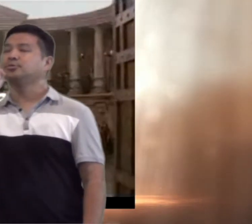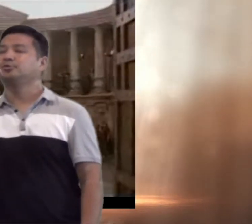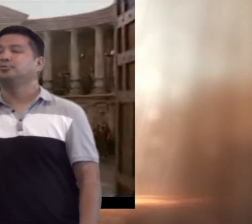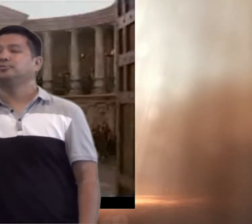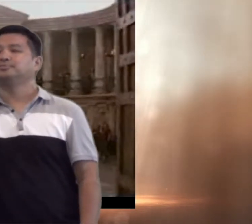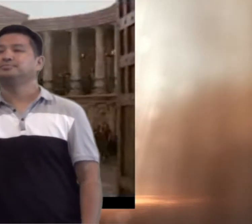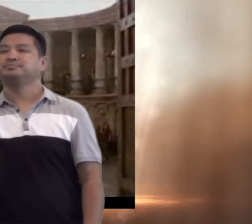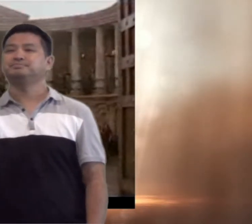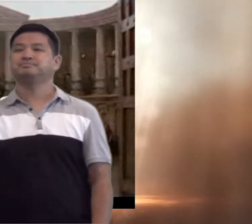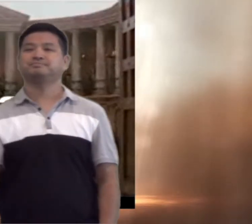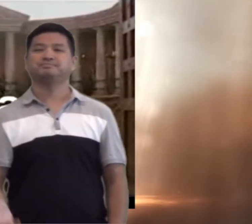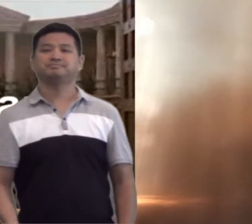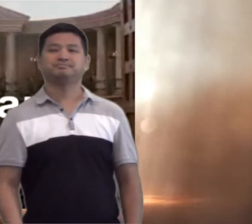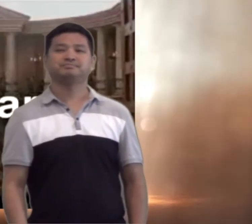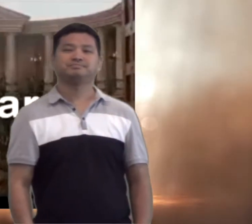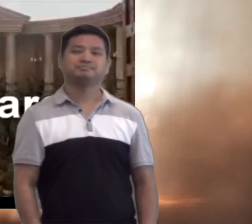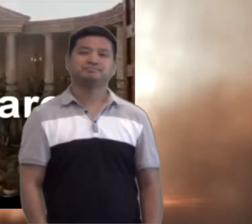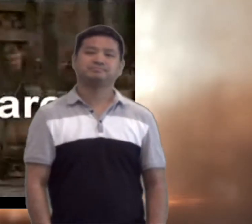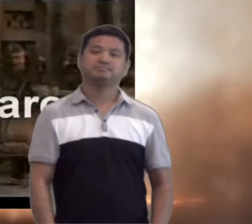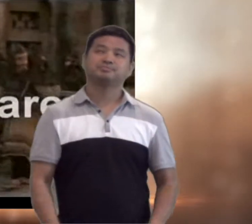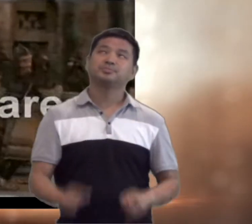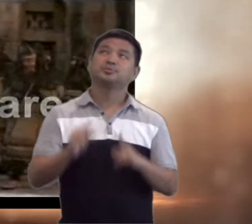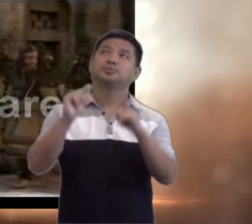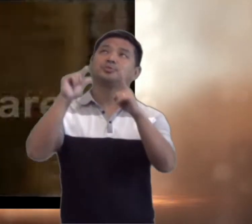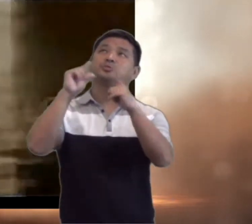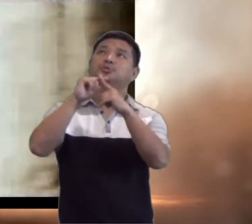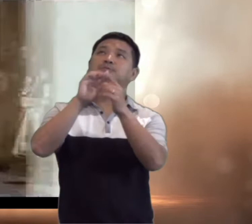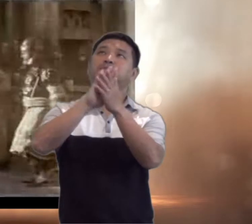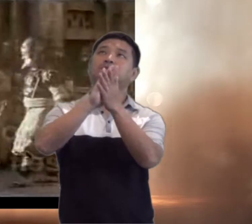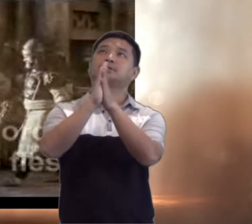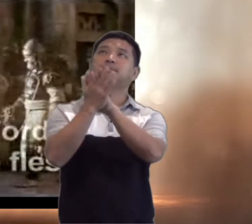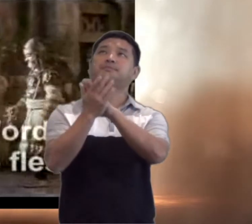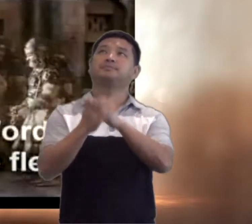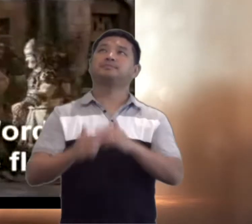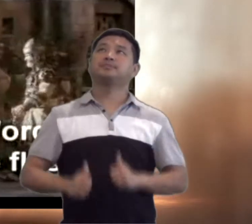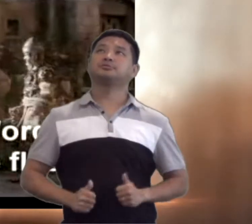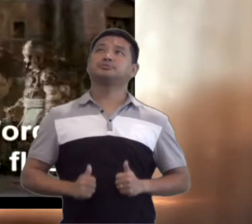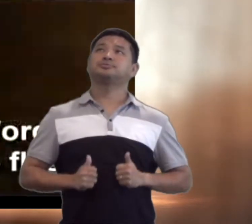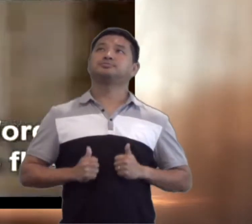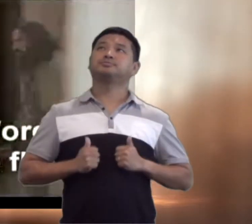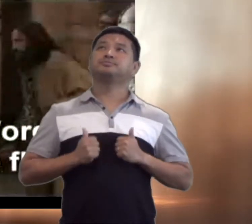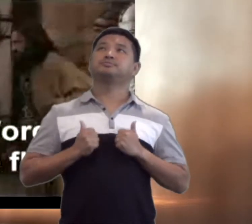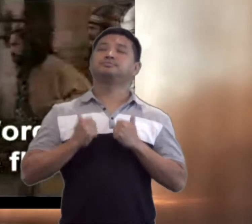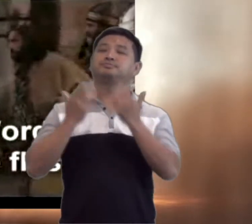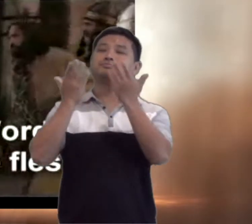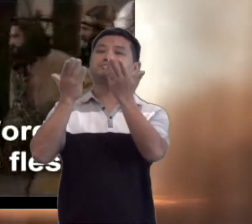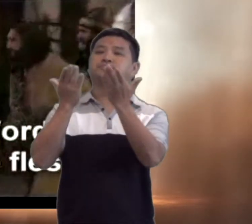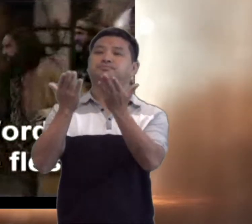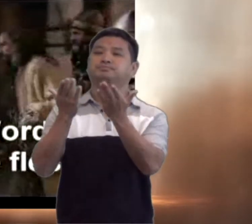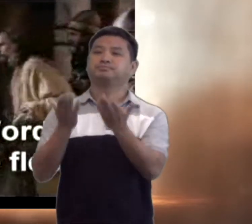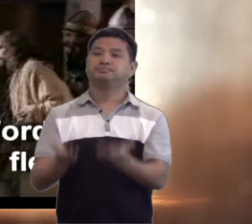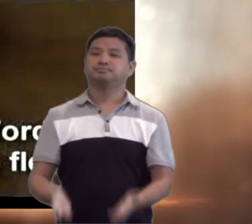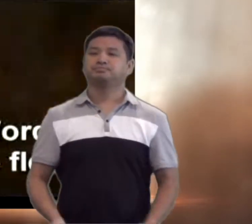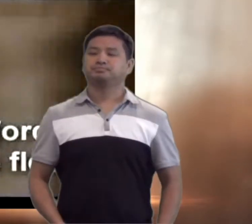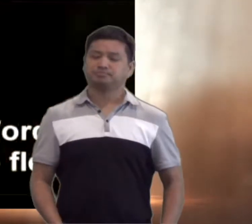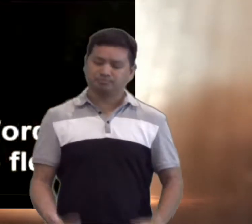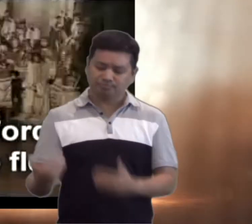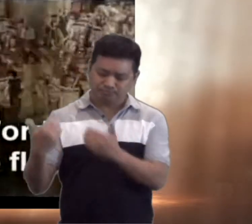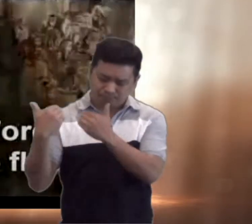You were as as I. The world became